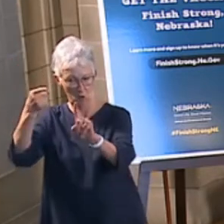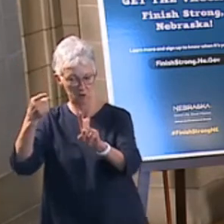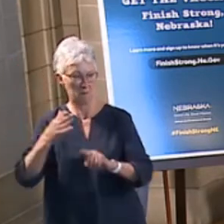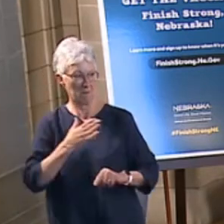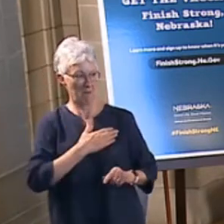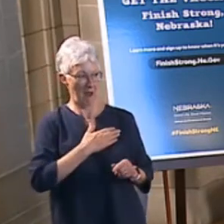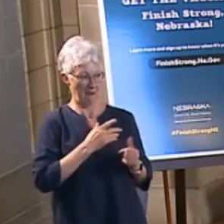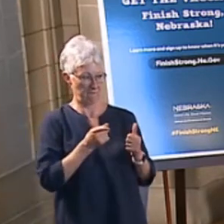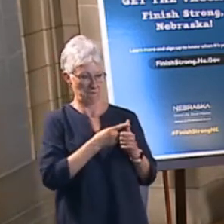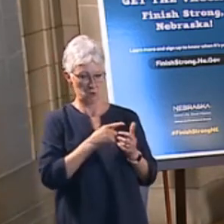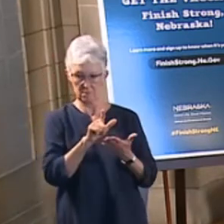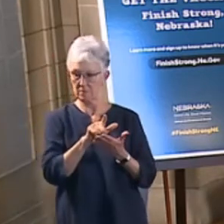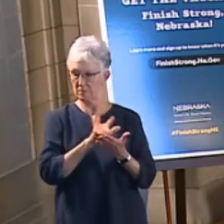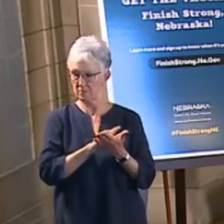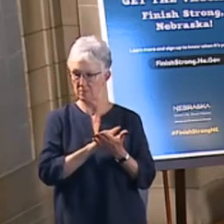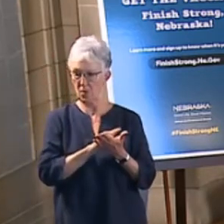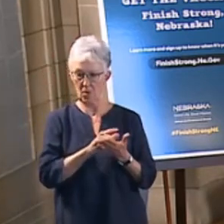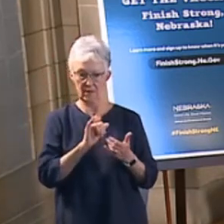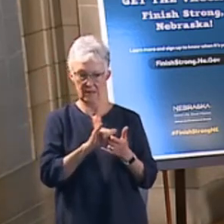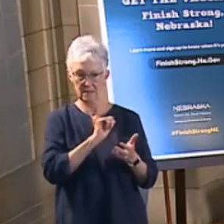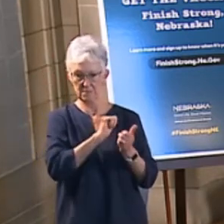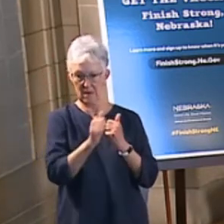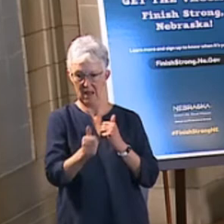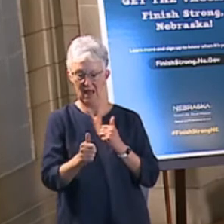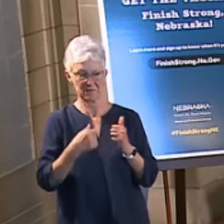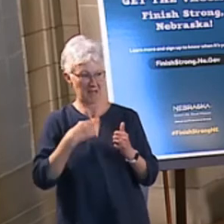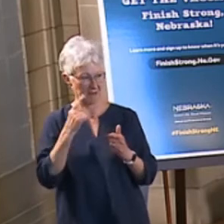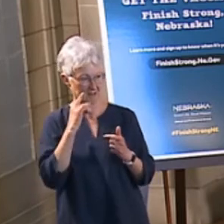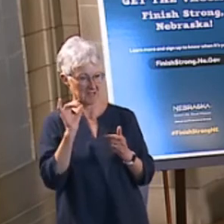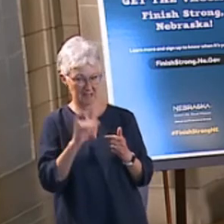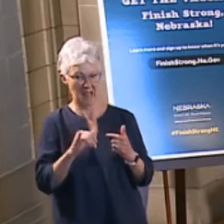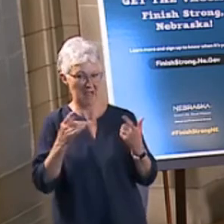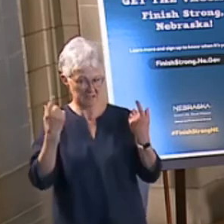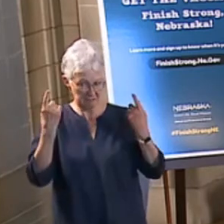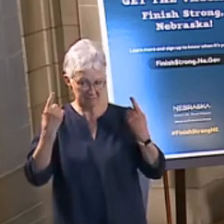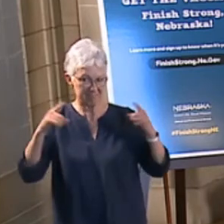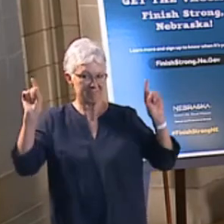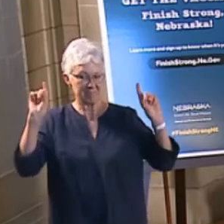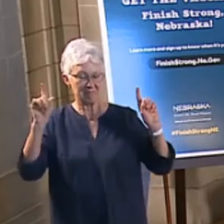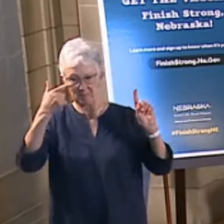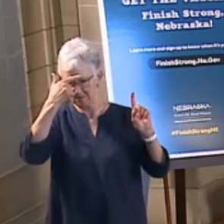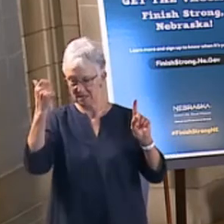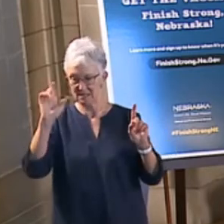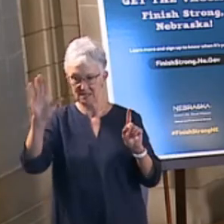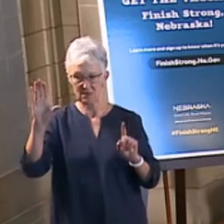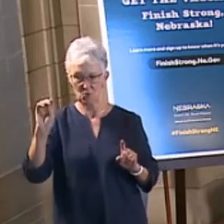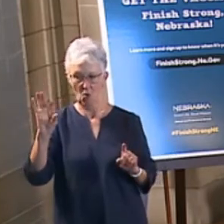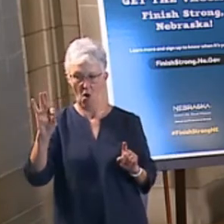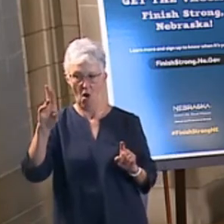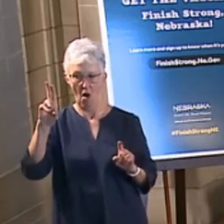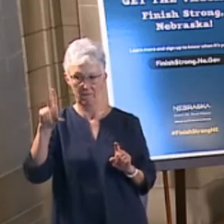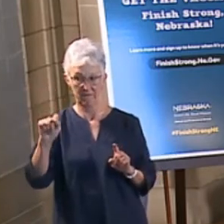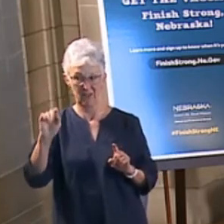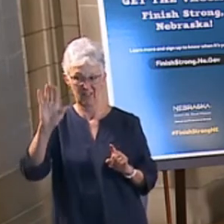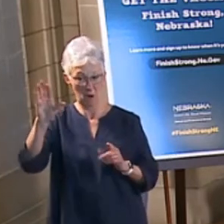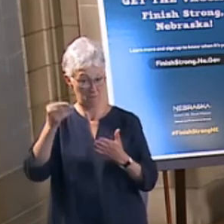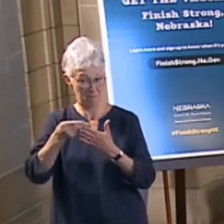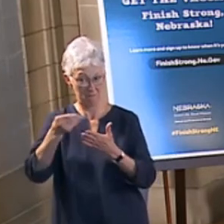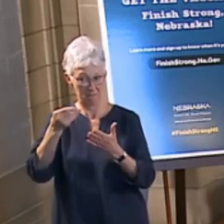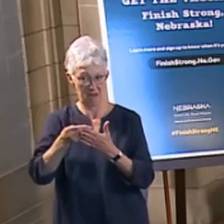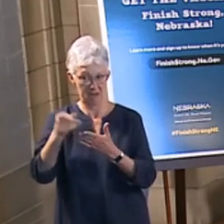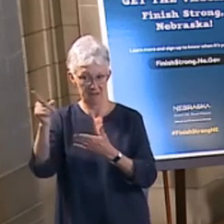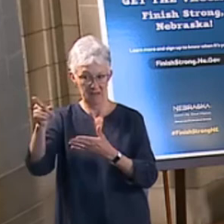law. And I think that it's fitting considering Offit's an annual impact of $2.7 billion.